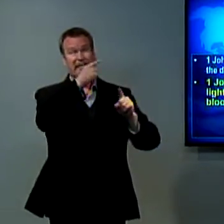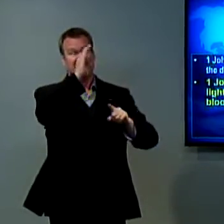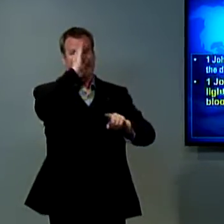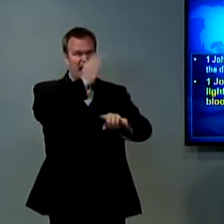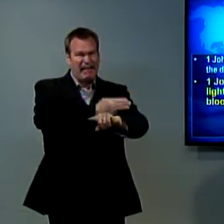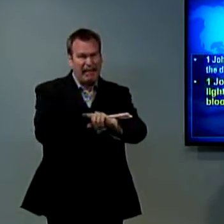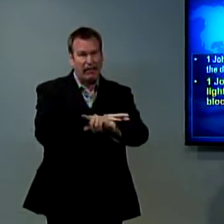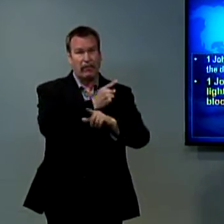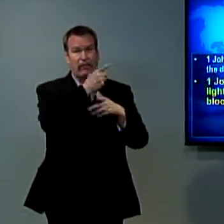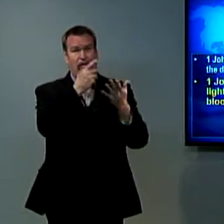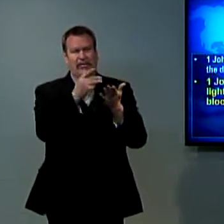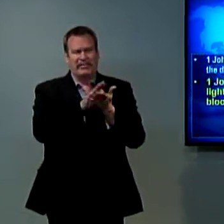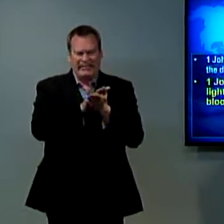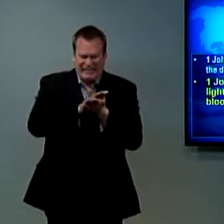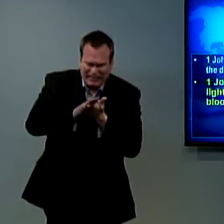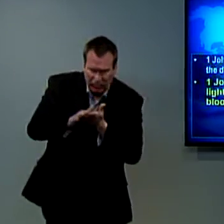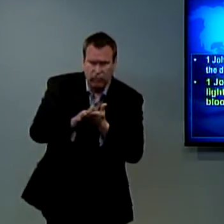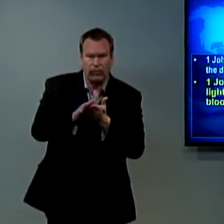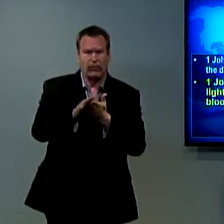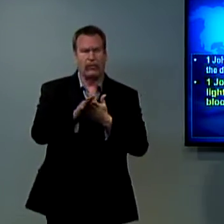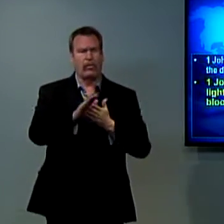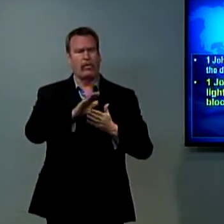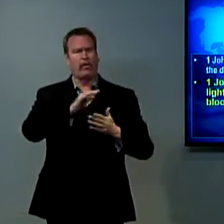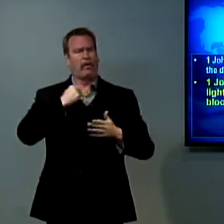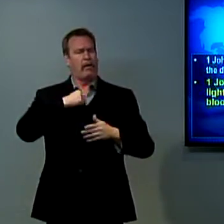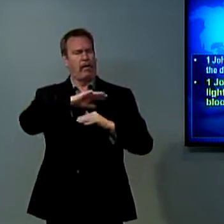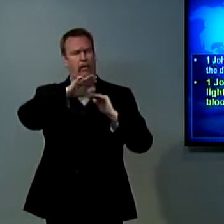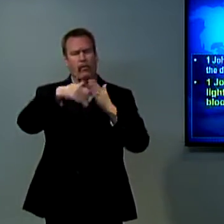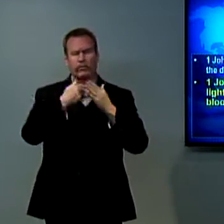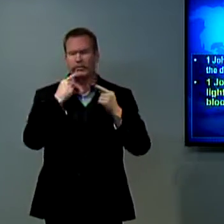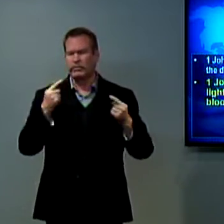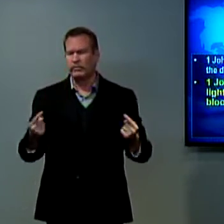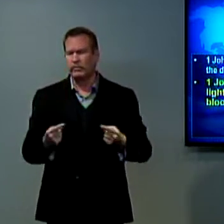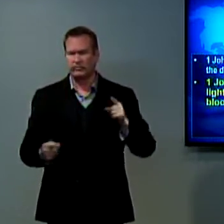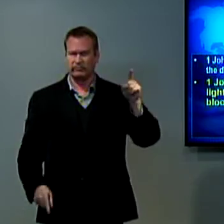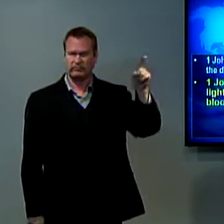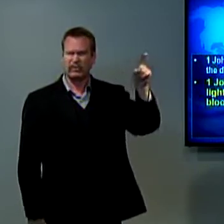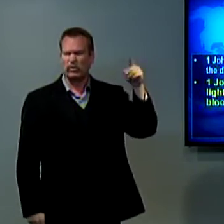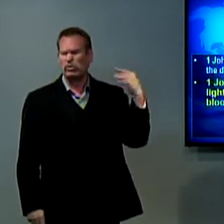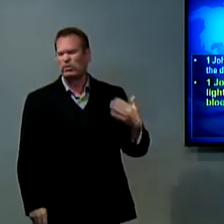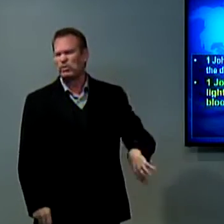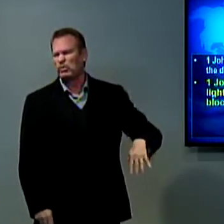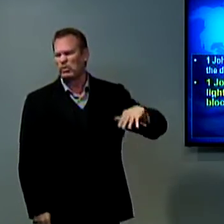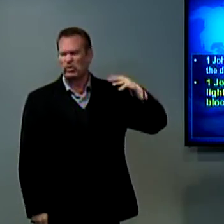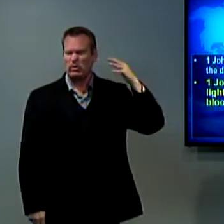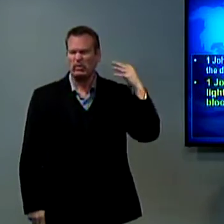We have fellowship with one another and the blood of Jesus, his son, purifies us for all sin.